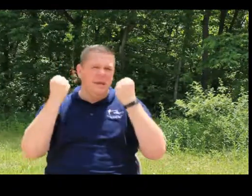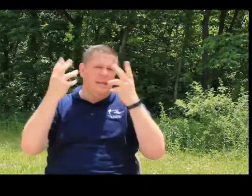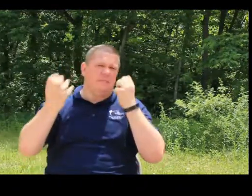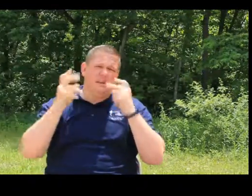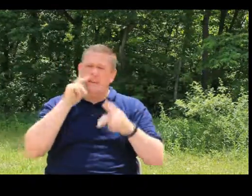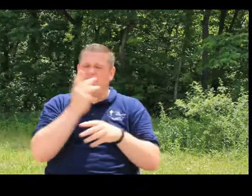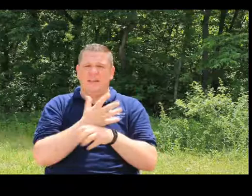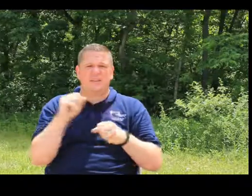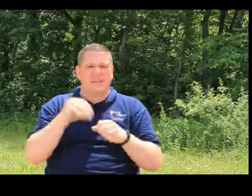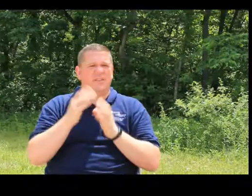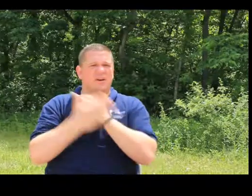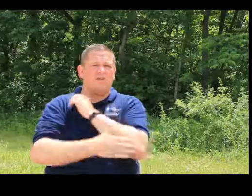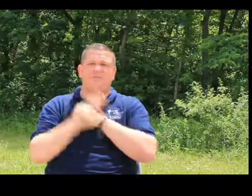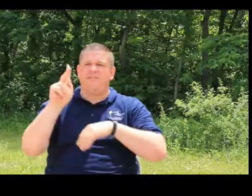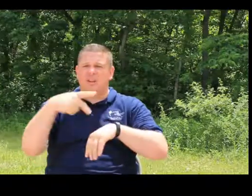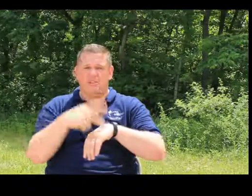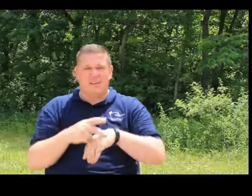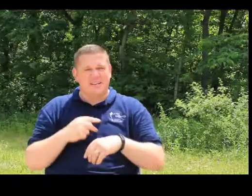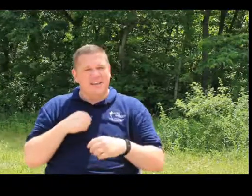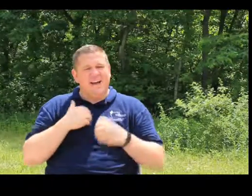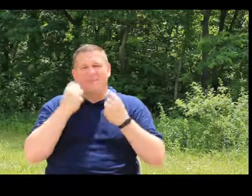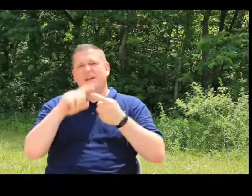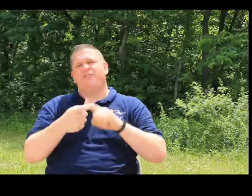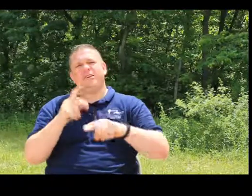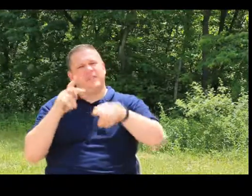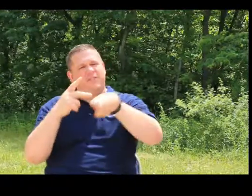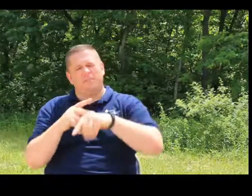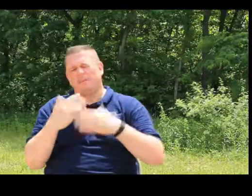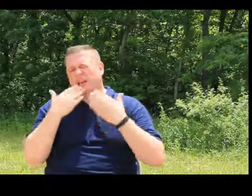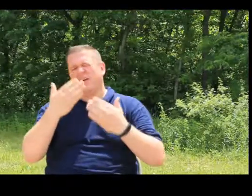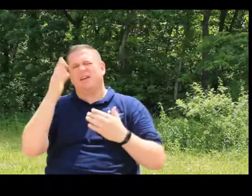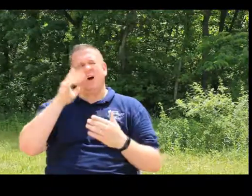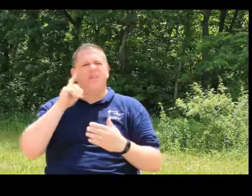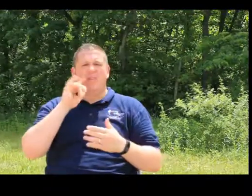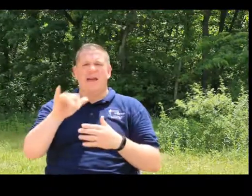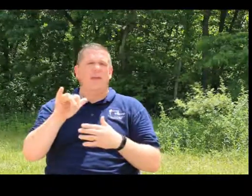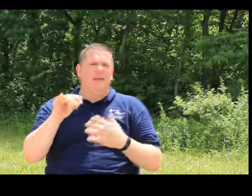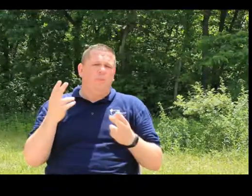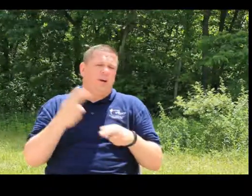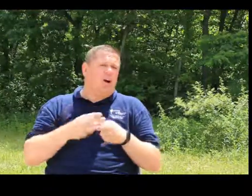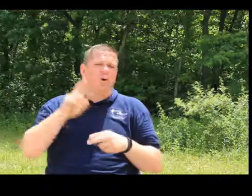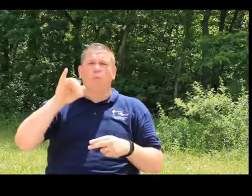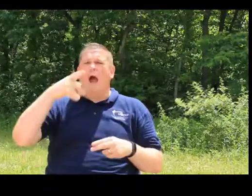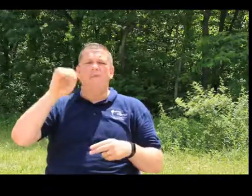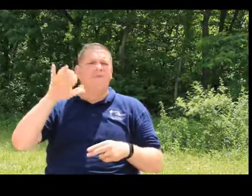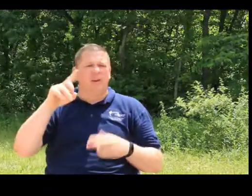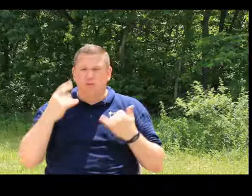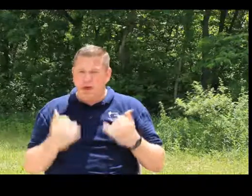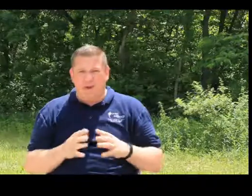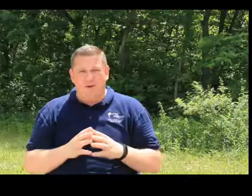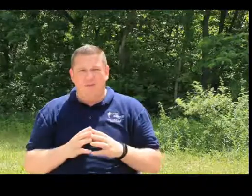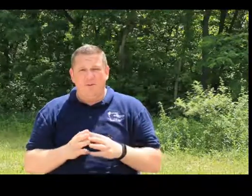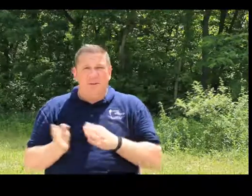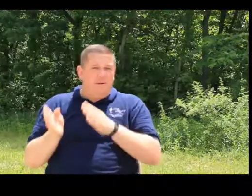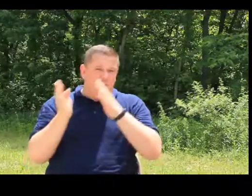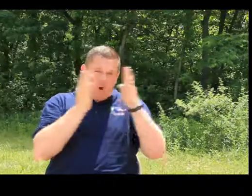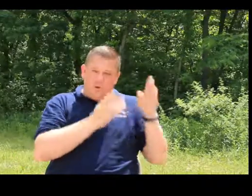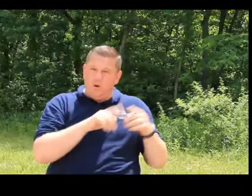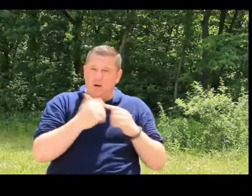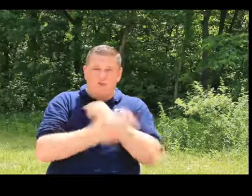many, many people are getting saved in the country of the Philippines. I have many friends in the Philippines, and I thank God for that. We call it a ripe field right now. But if you go to a country